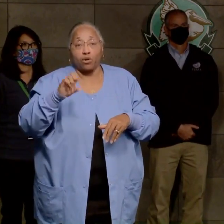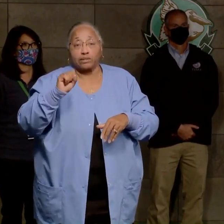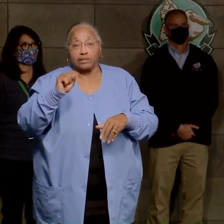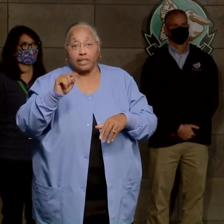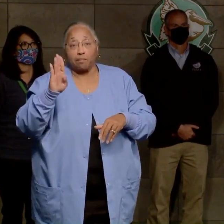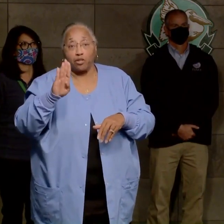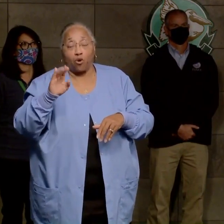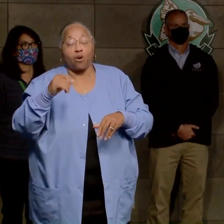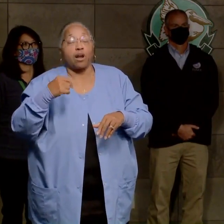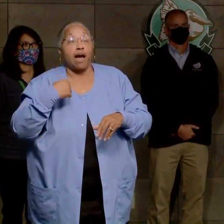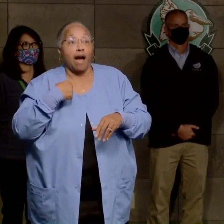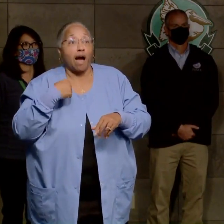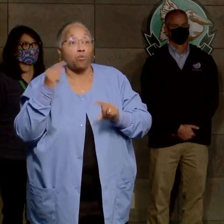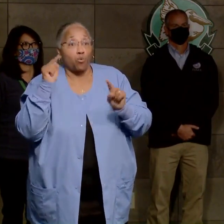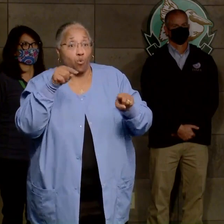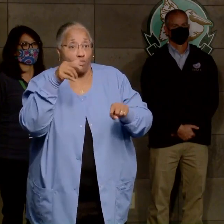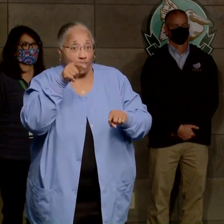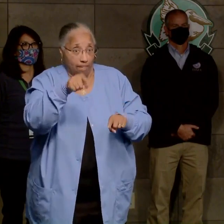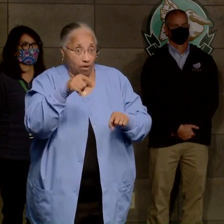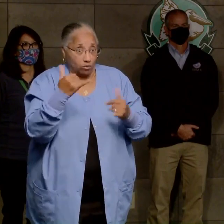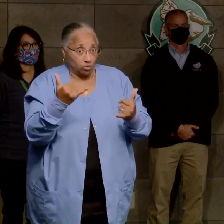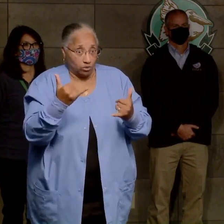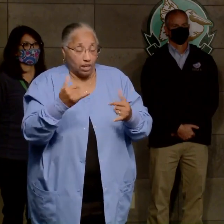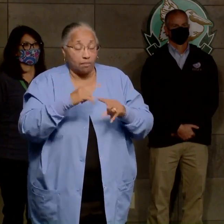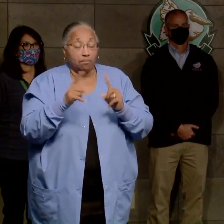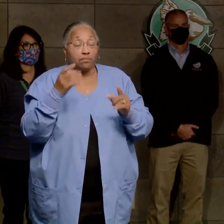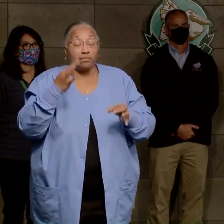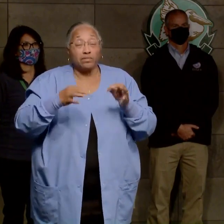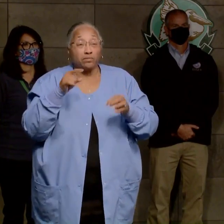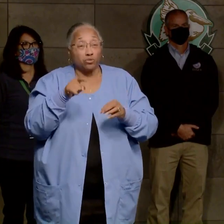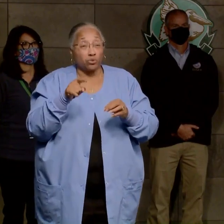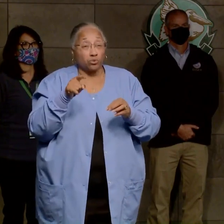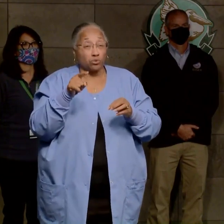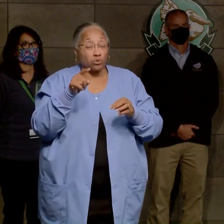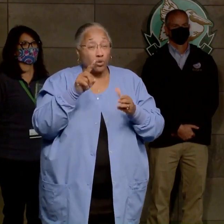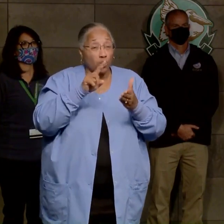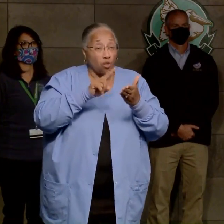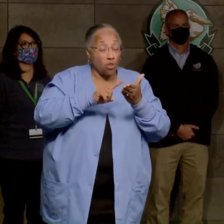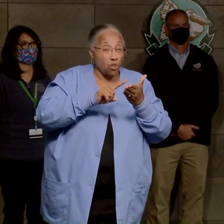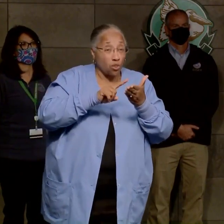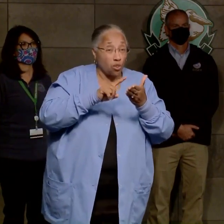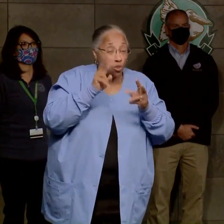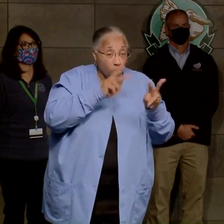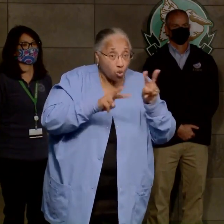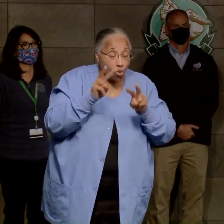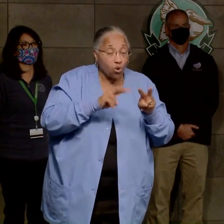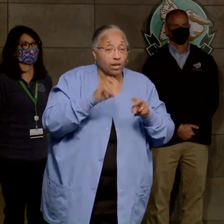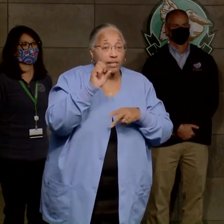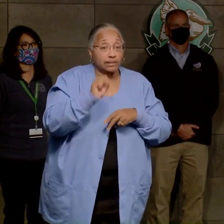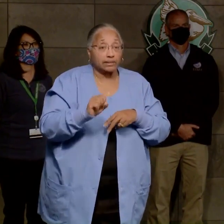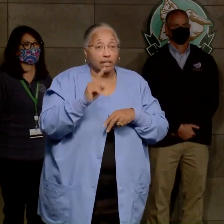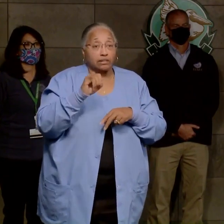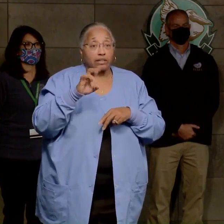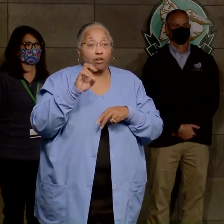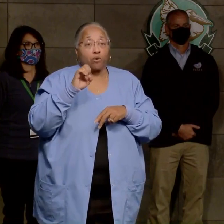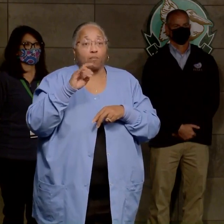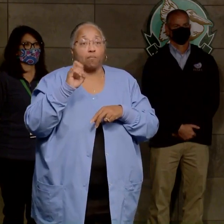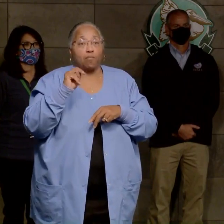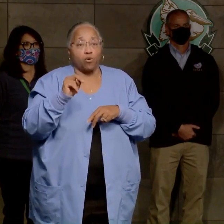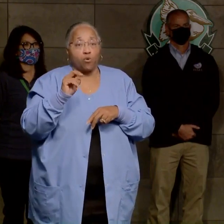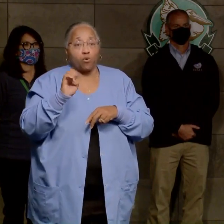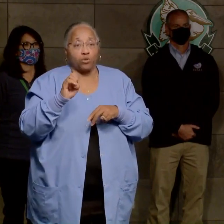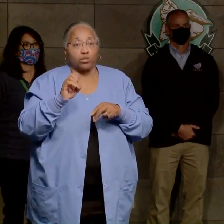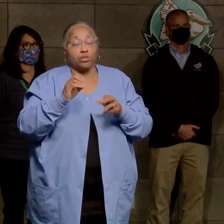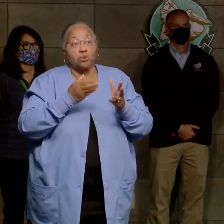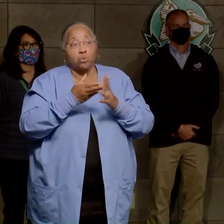in both of those locations today. But I think if you look at south Terrebonne, south Lafourche, the Grand Isle areas, move up through